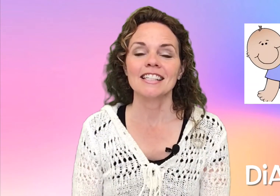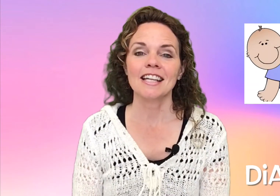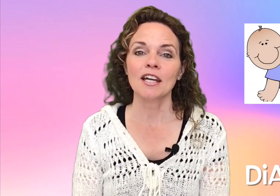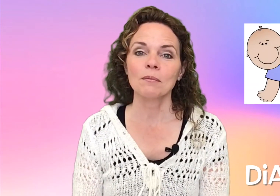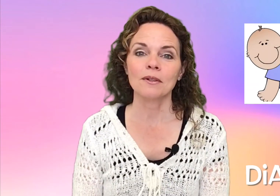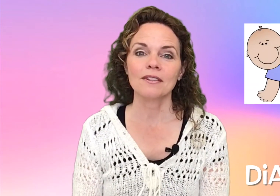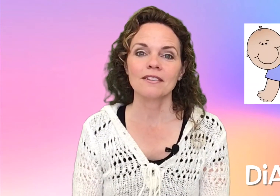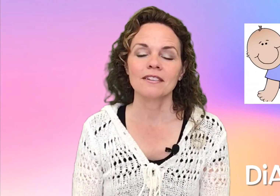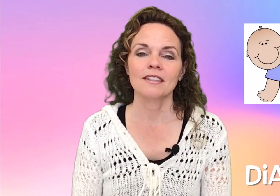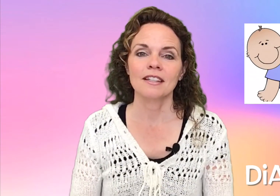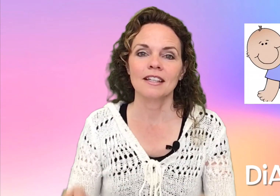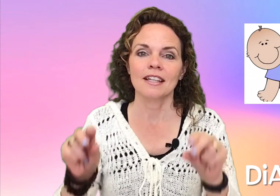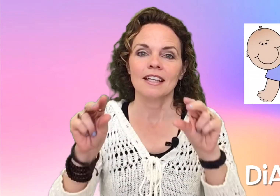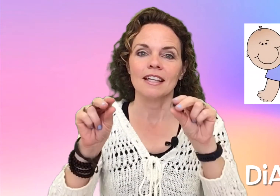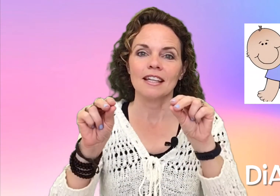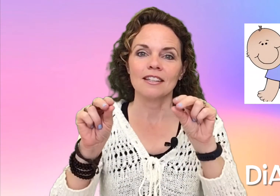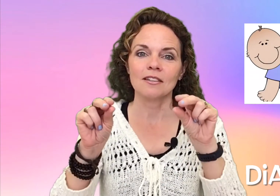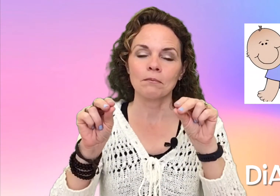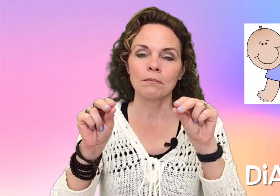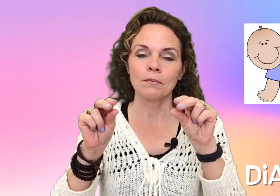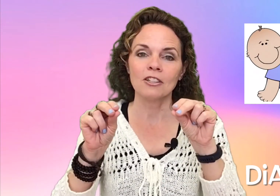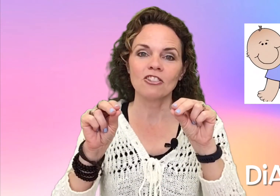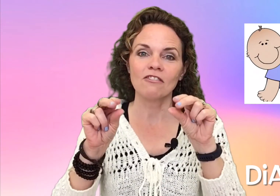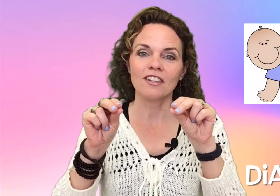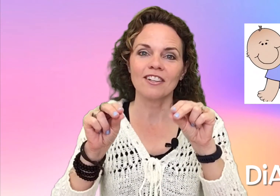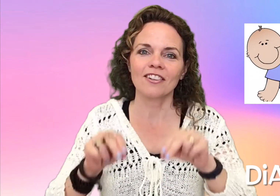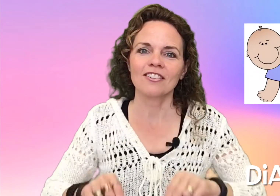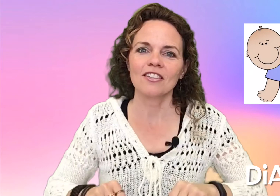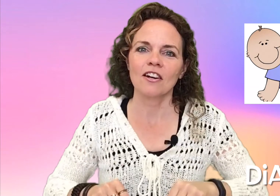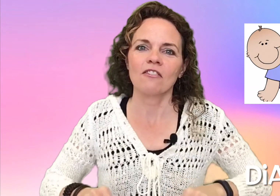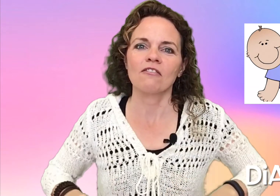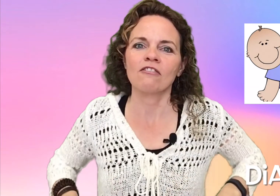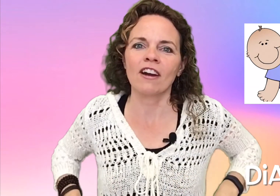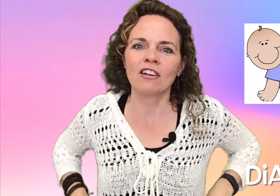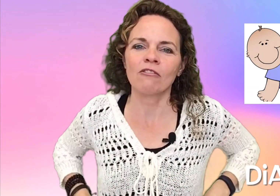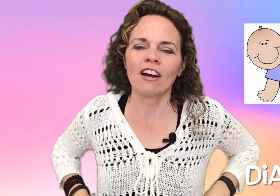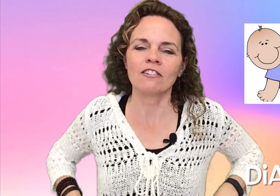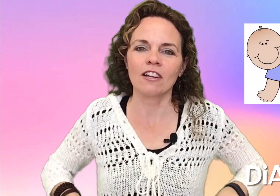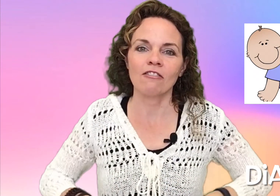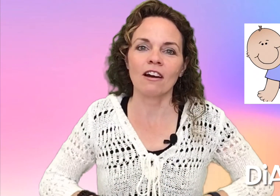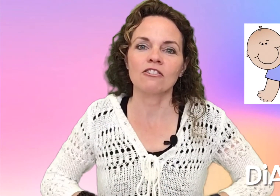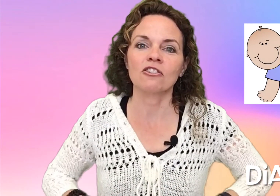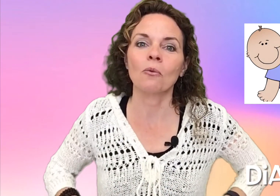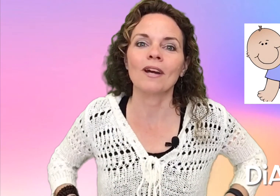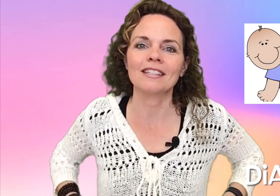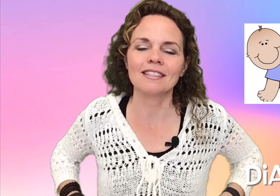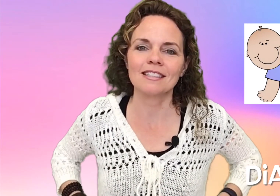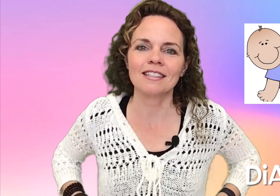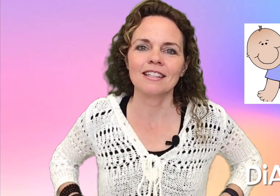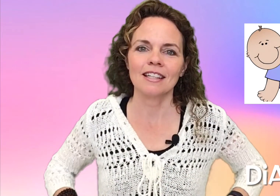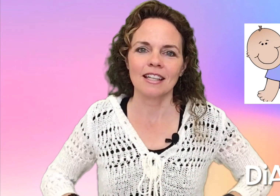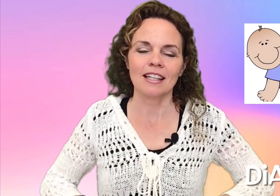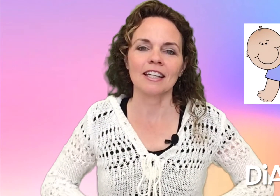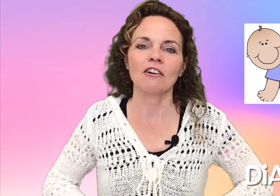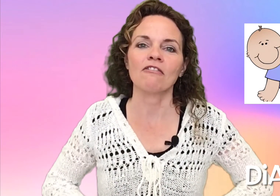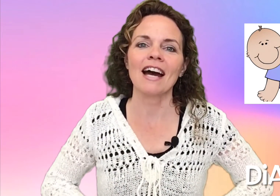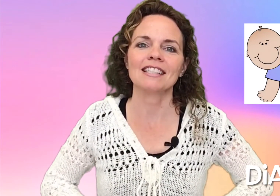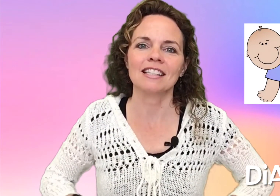Diaper is pinchy fingers right around around your waist like you're fastening